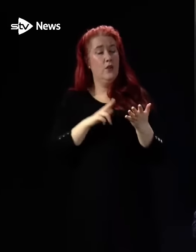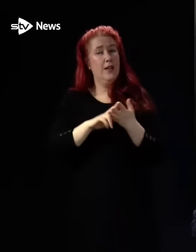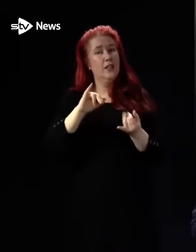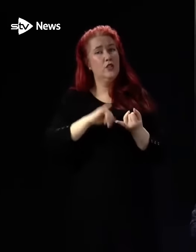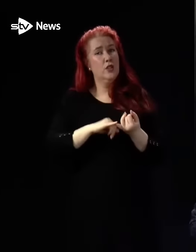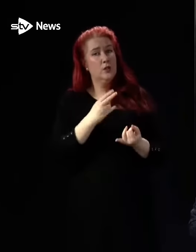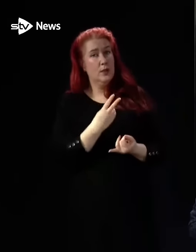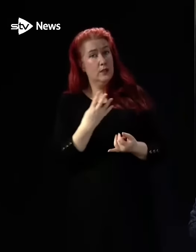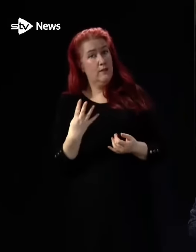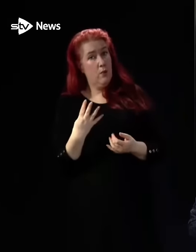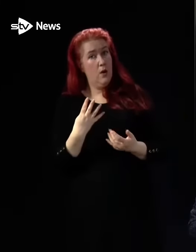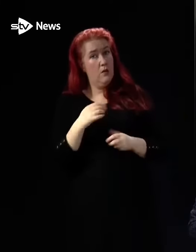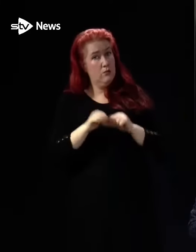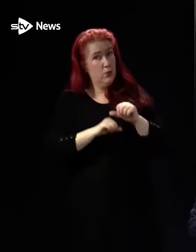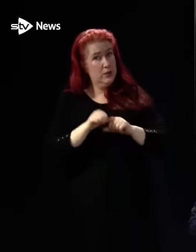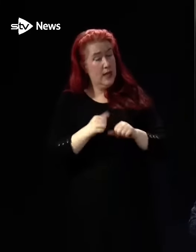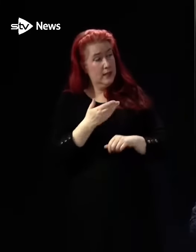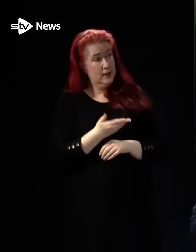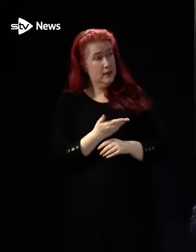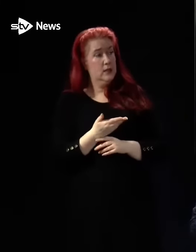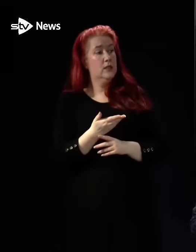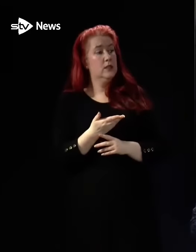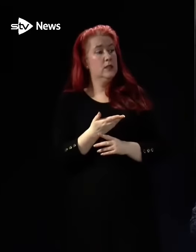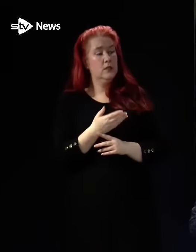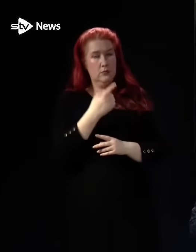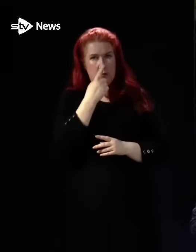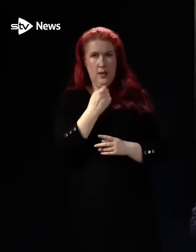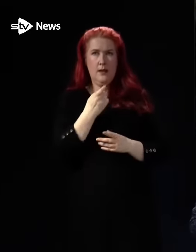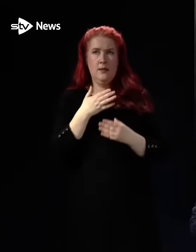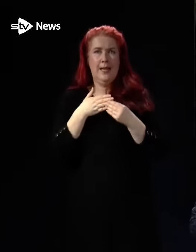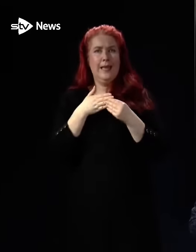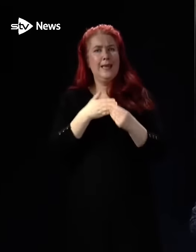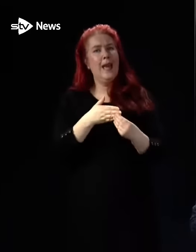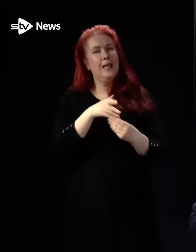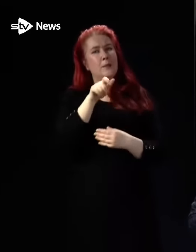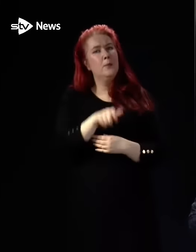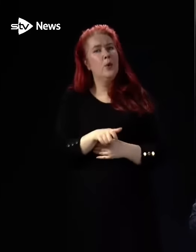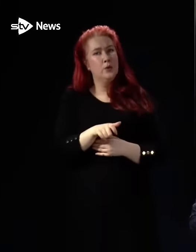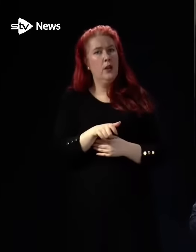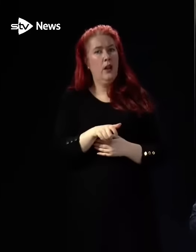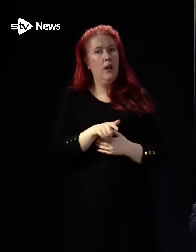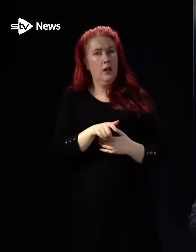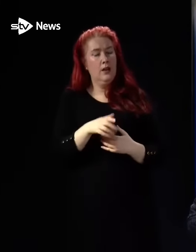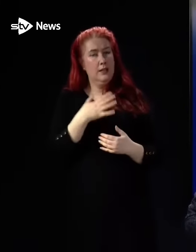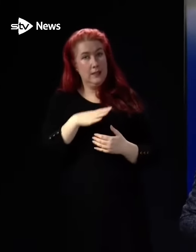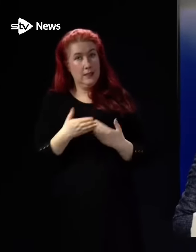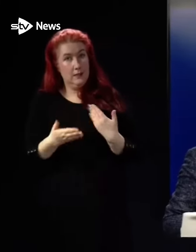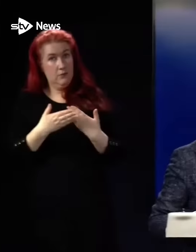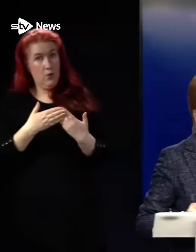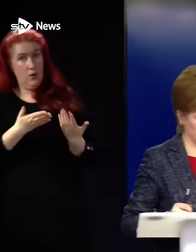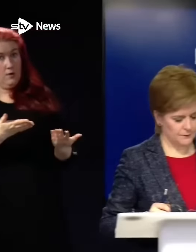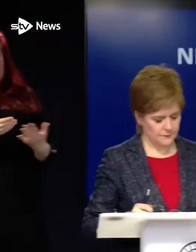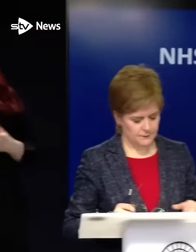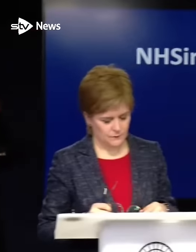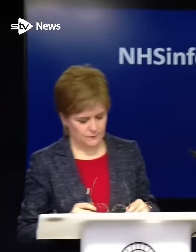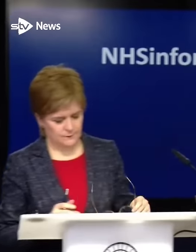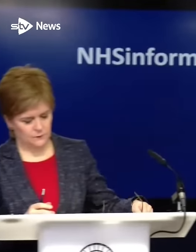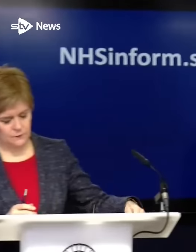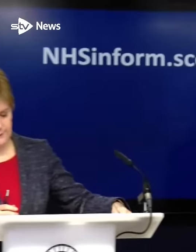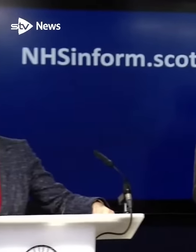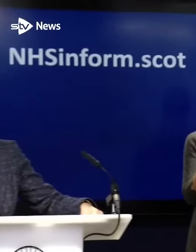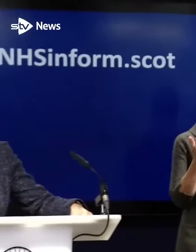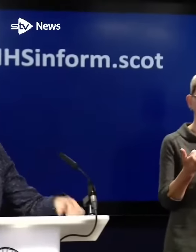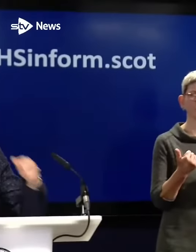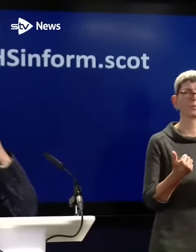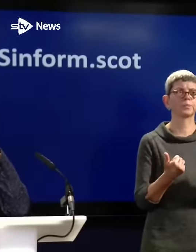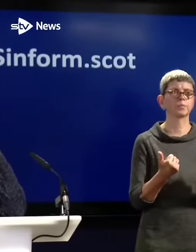24 process that will then guide a patient as to whether or not they need further clinical intervention. Yeah,